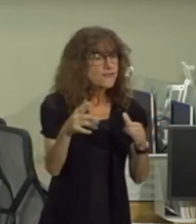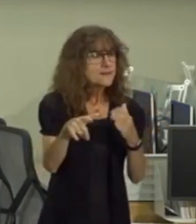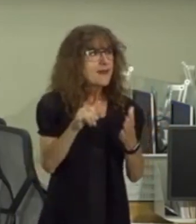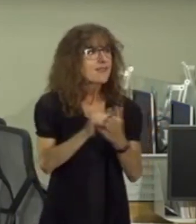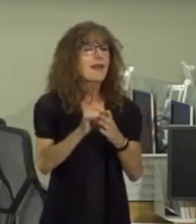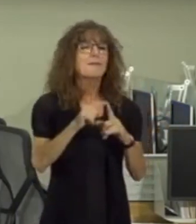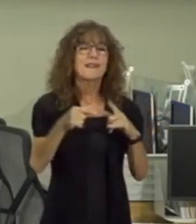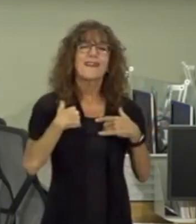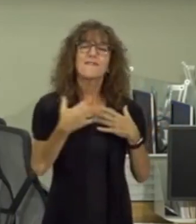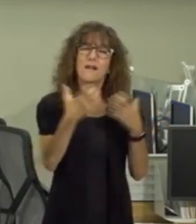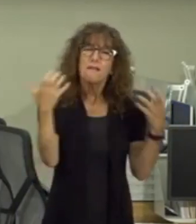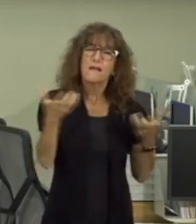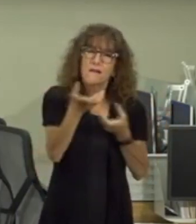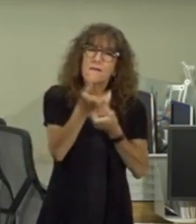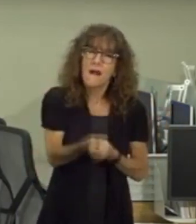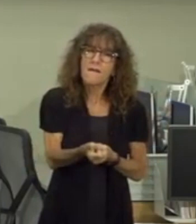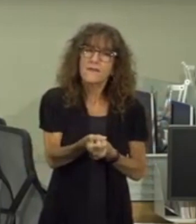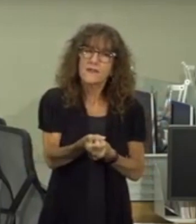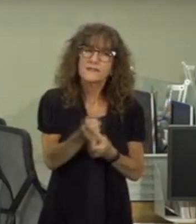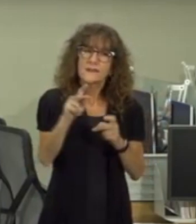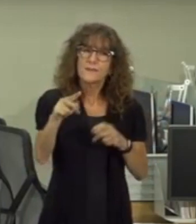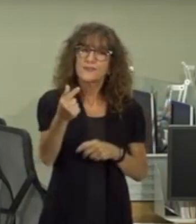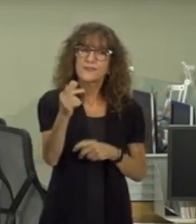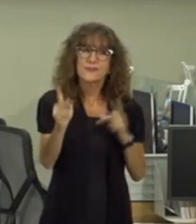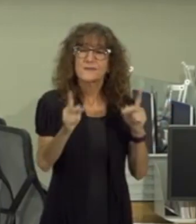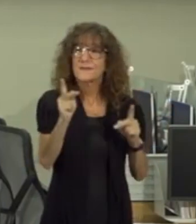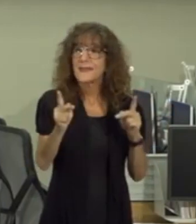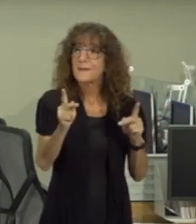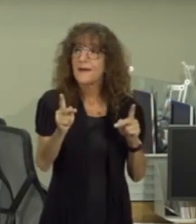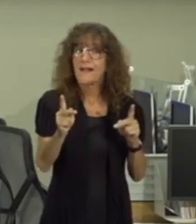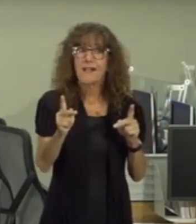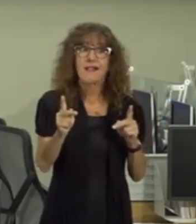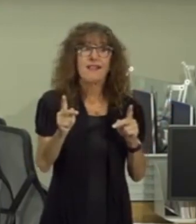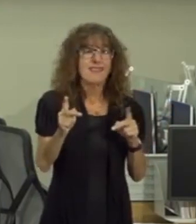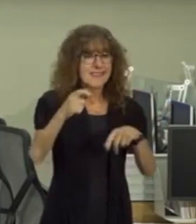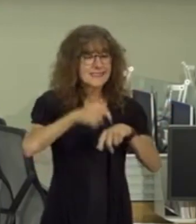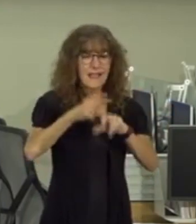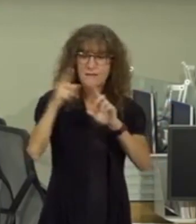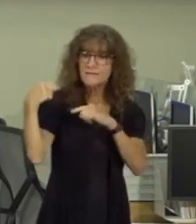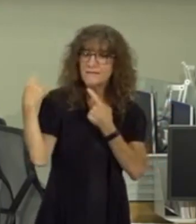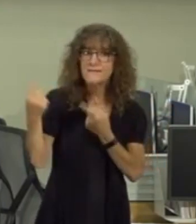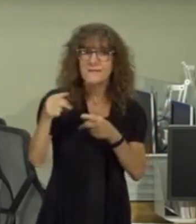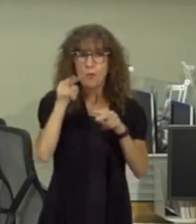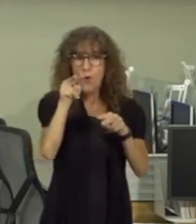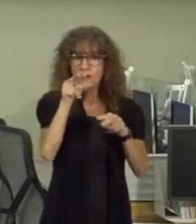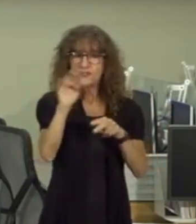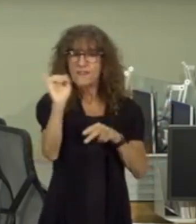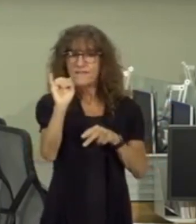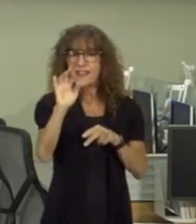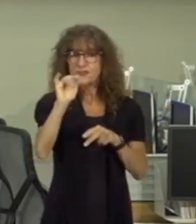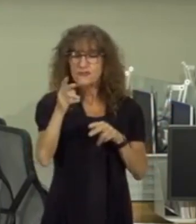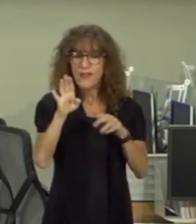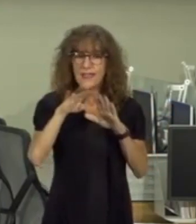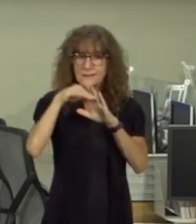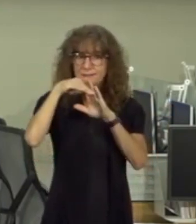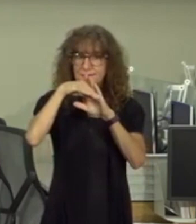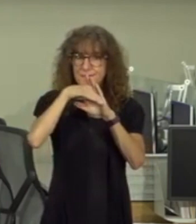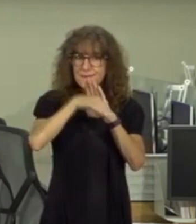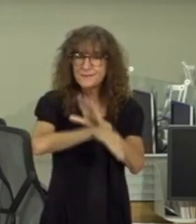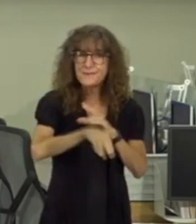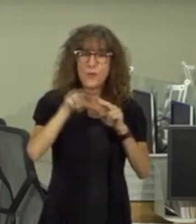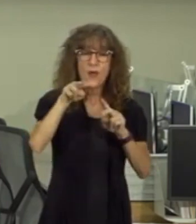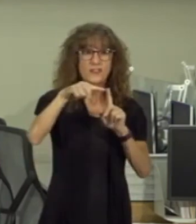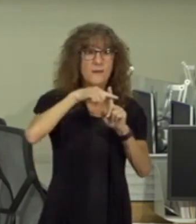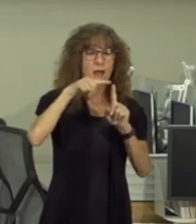but i have a lot of confidence in prince georgians i tell you just the period that we've had together watching the infection rate go down watching the